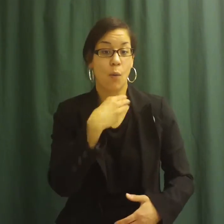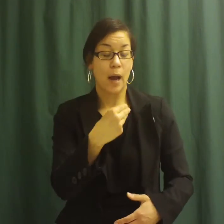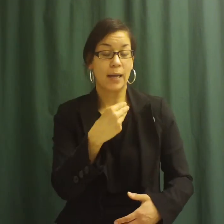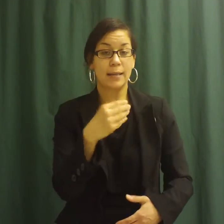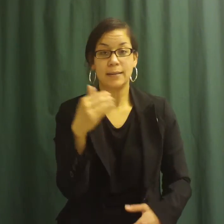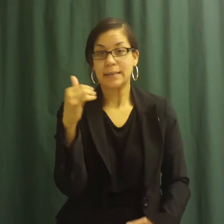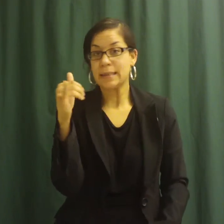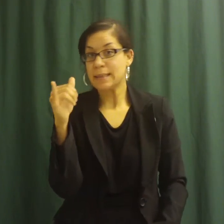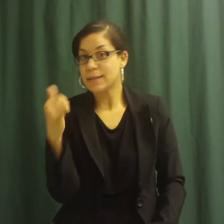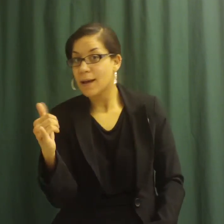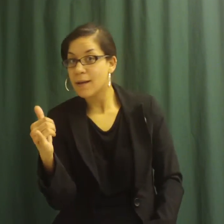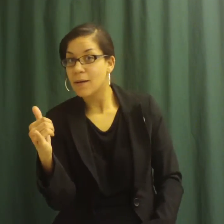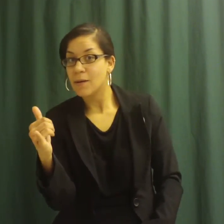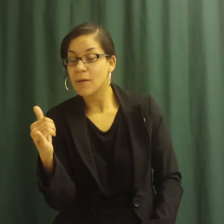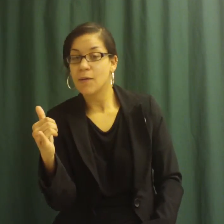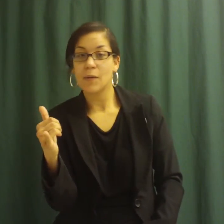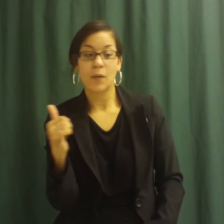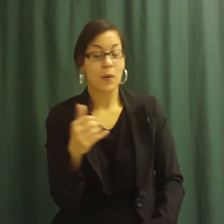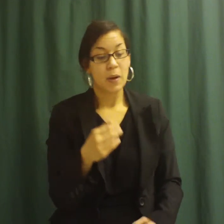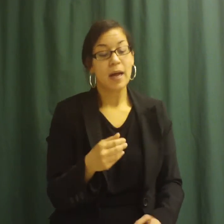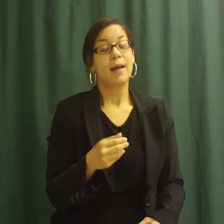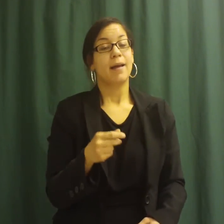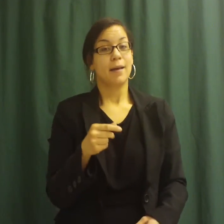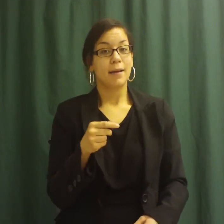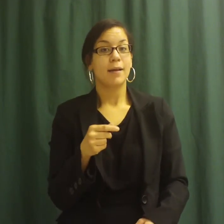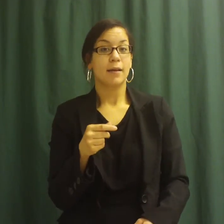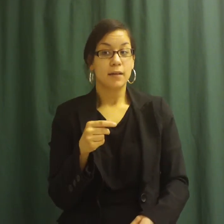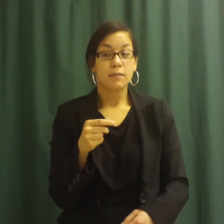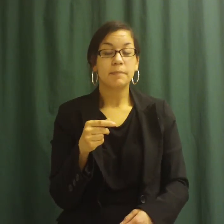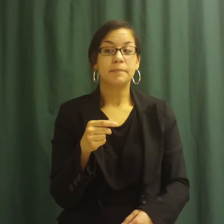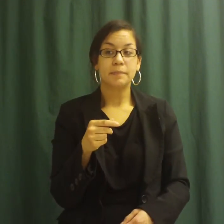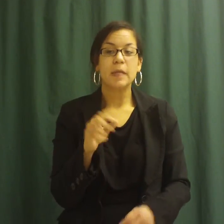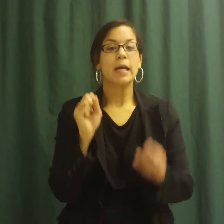And they grow along the road and in gardens.